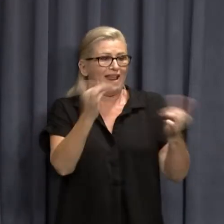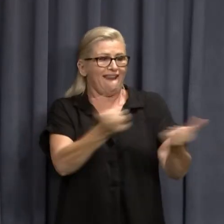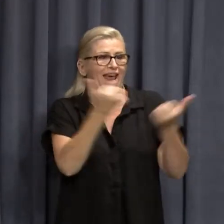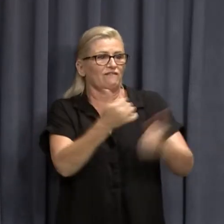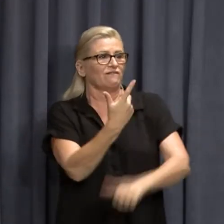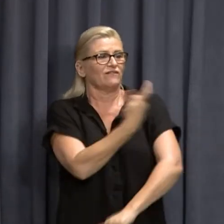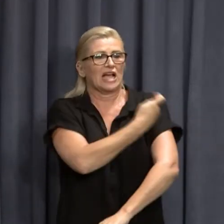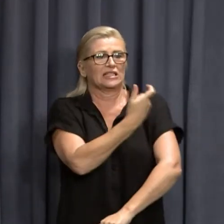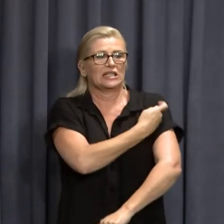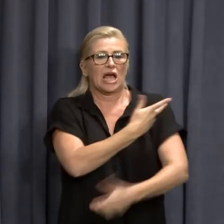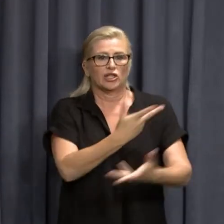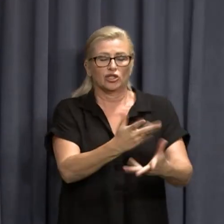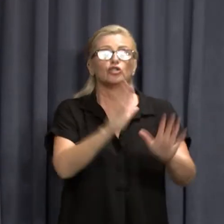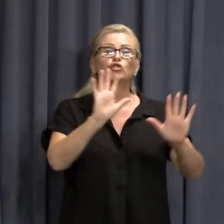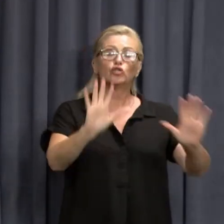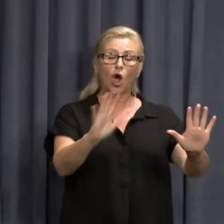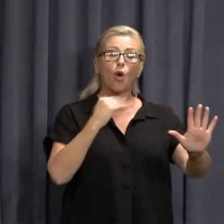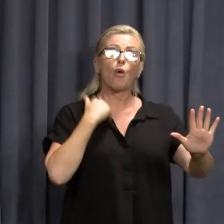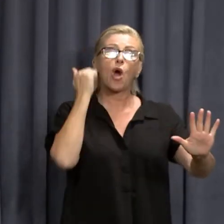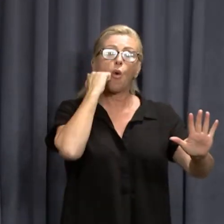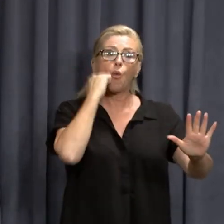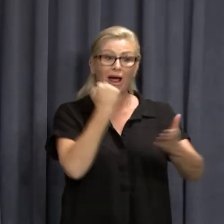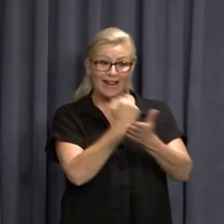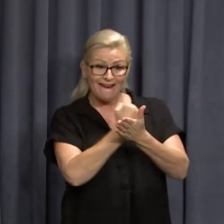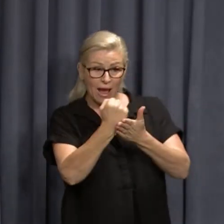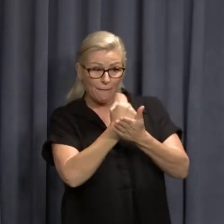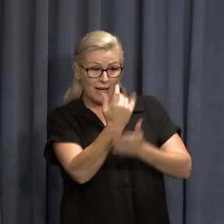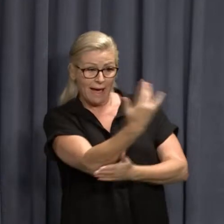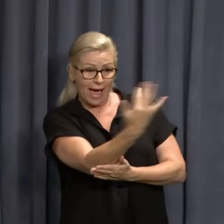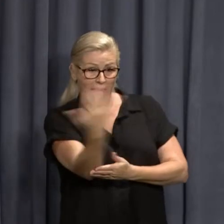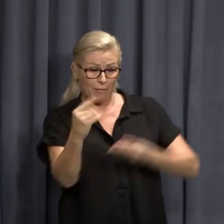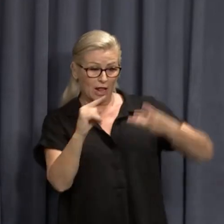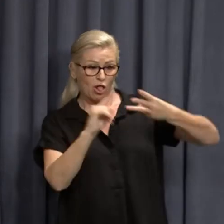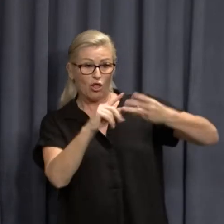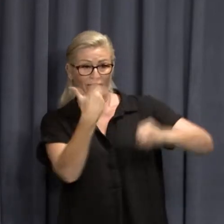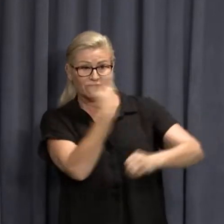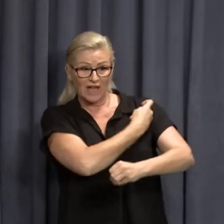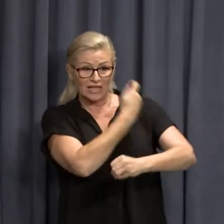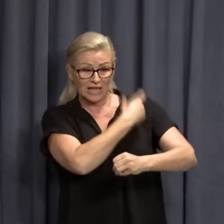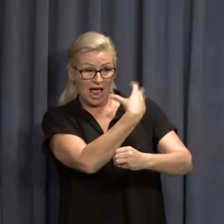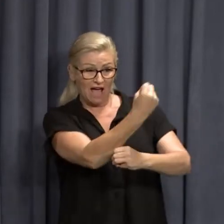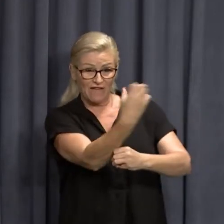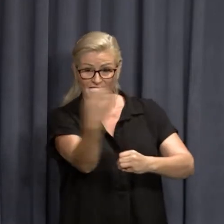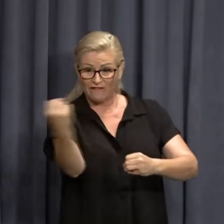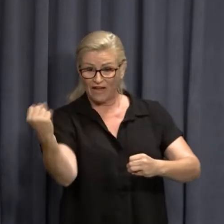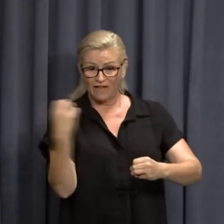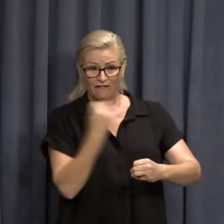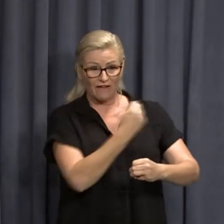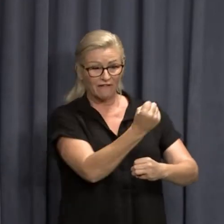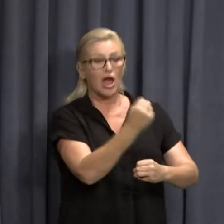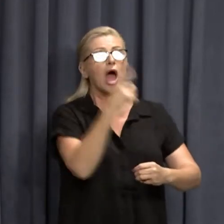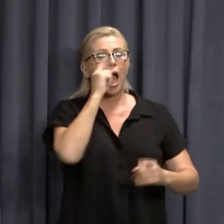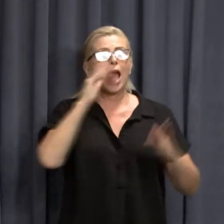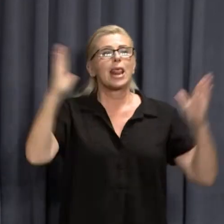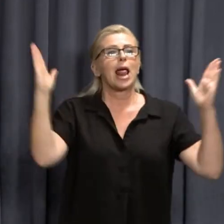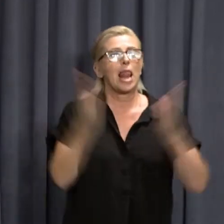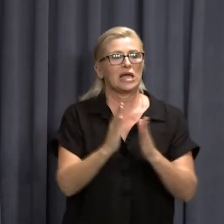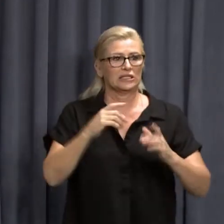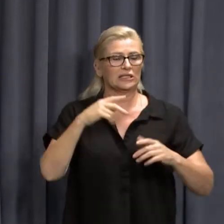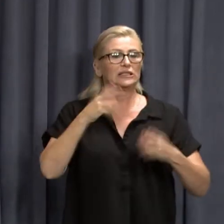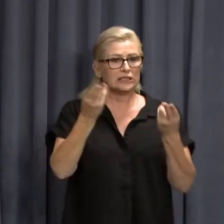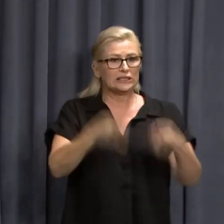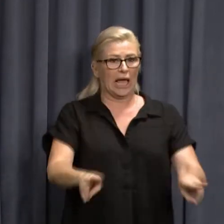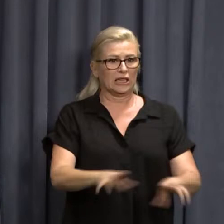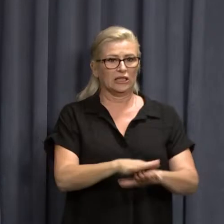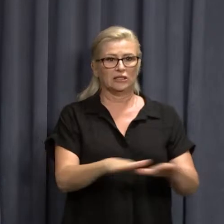So what we're doing is waiting till we get to higher vaccination levels particularly the third dose to reduce the spread to reduce the impact to reduce the deaths. Do you really have any